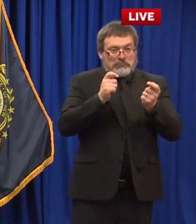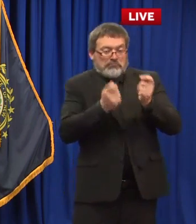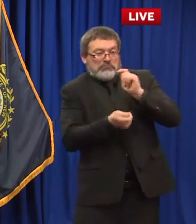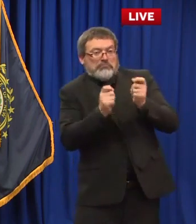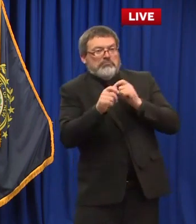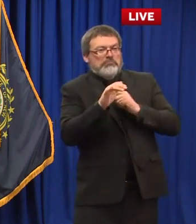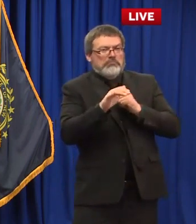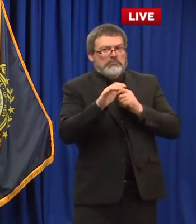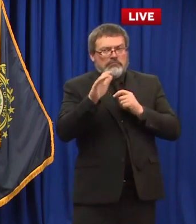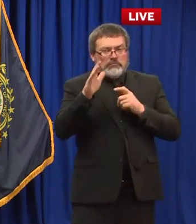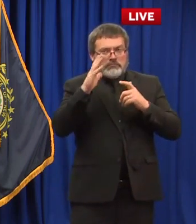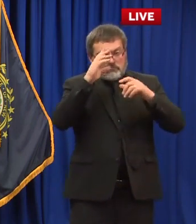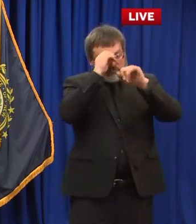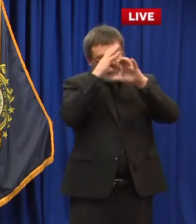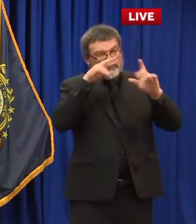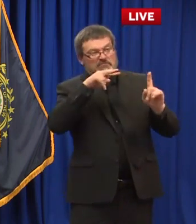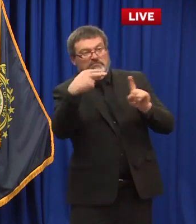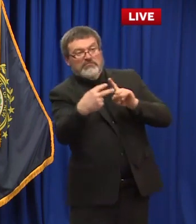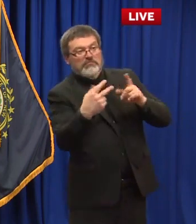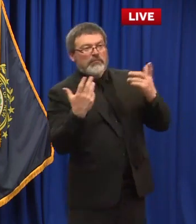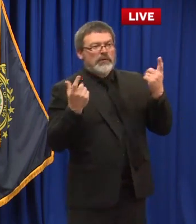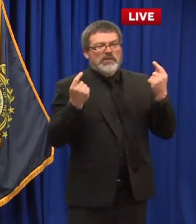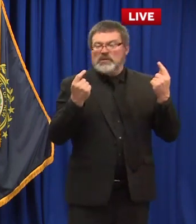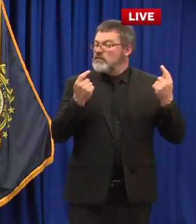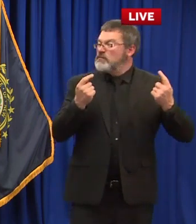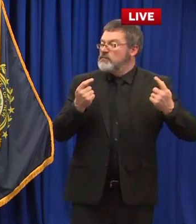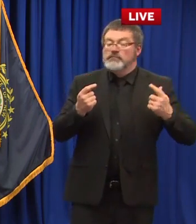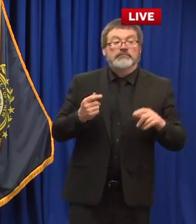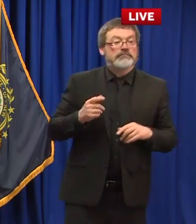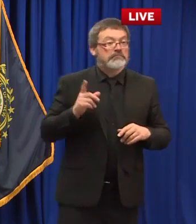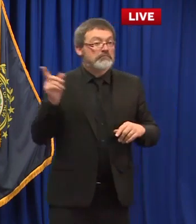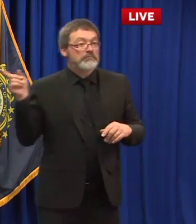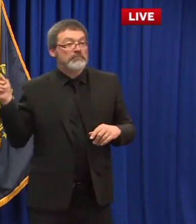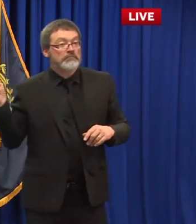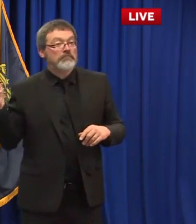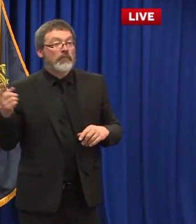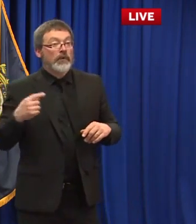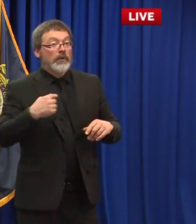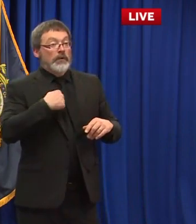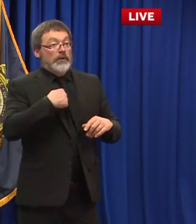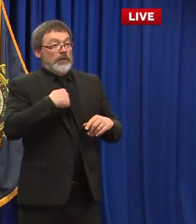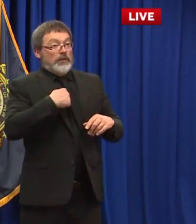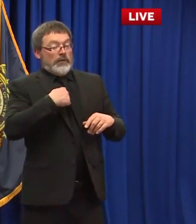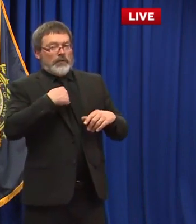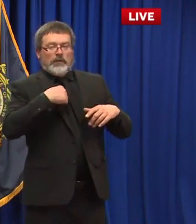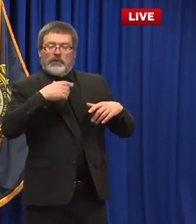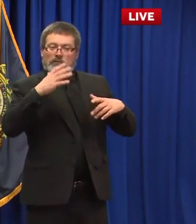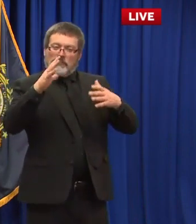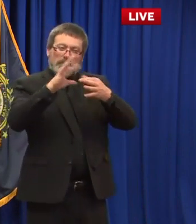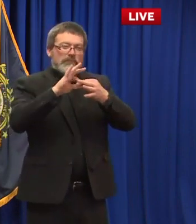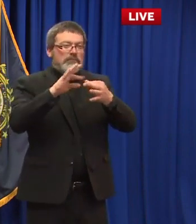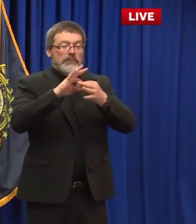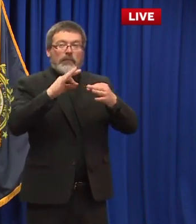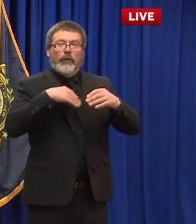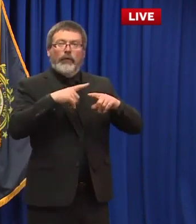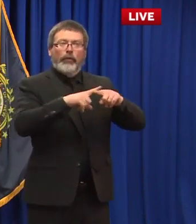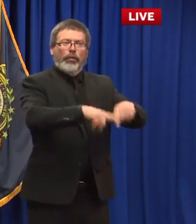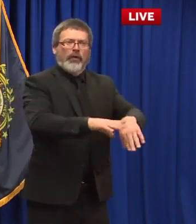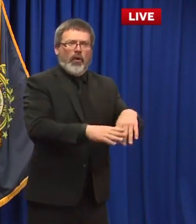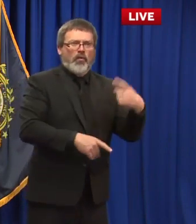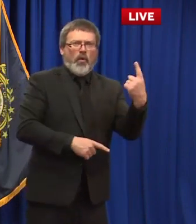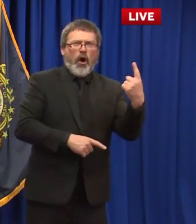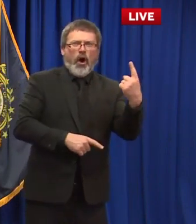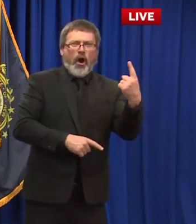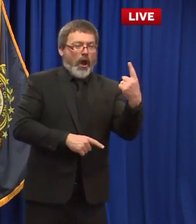i interpret that question and the answer that comes to mind is in terms of not being rely on rooms and meals taxes and all these revenues that come in and can be affected by these issues